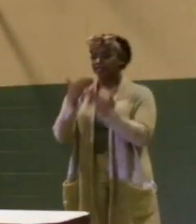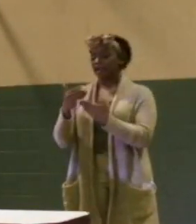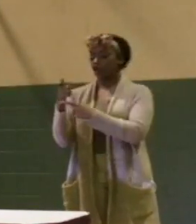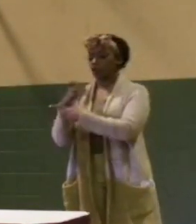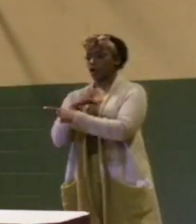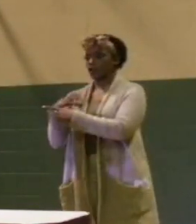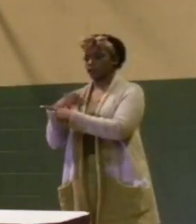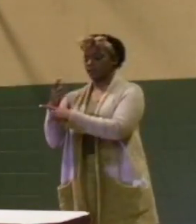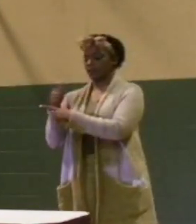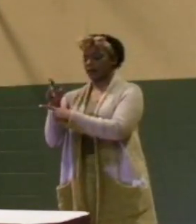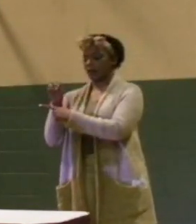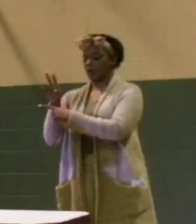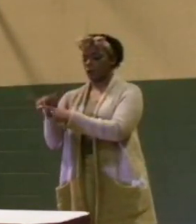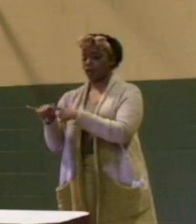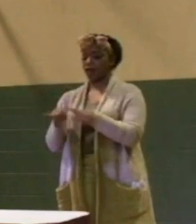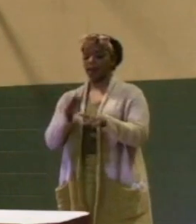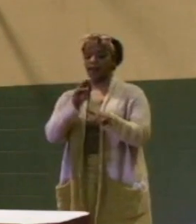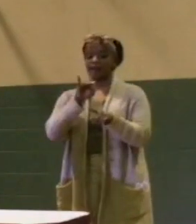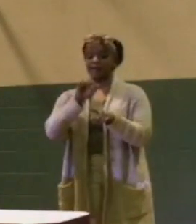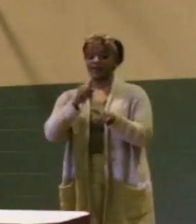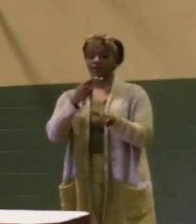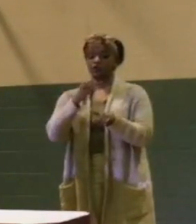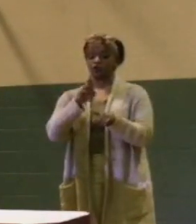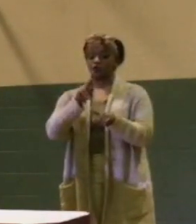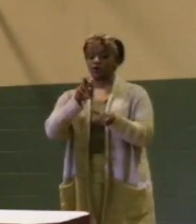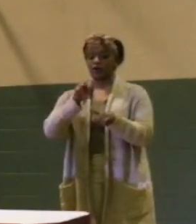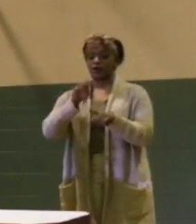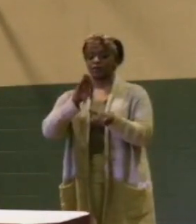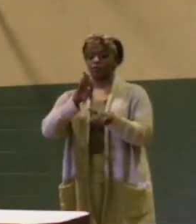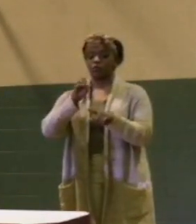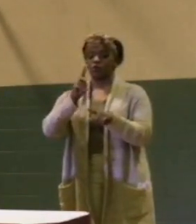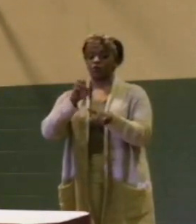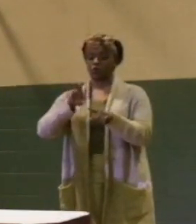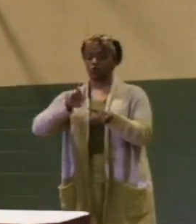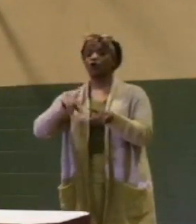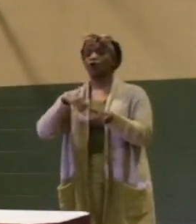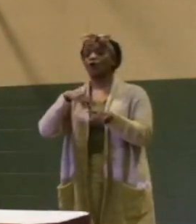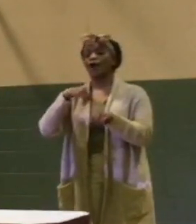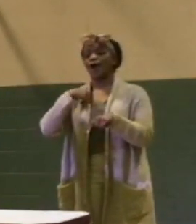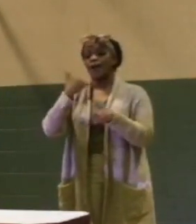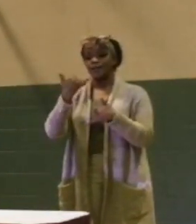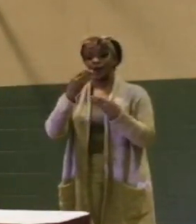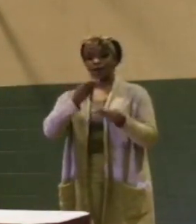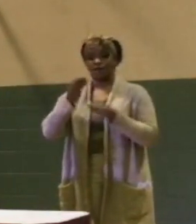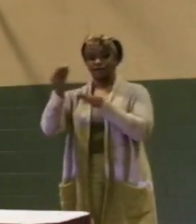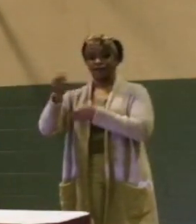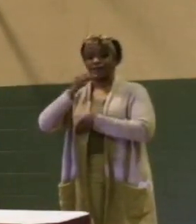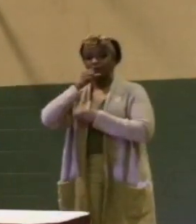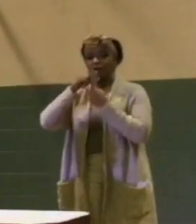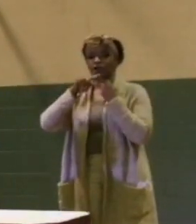Galloway and Ms. Hurkenbroder. I'm now going to turn over the mic to Jan Marie.